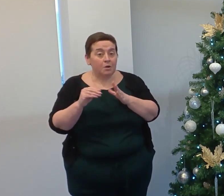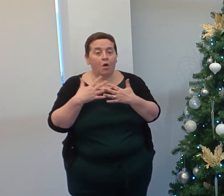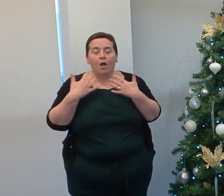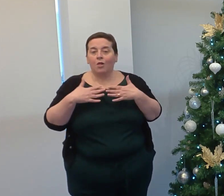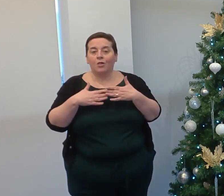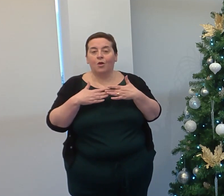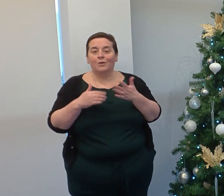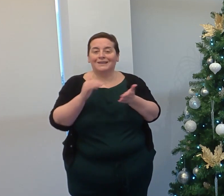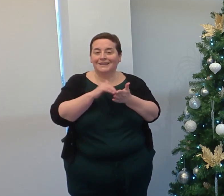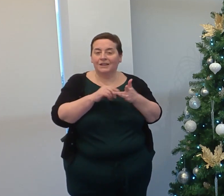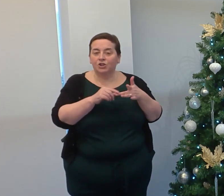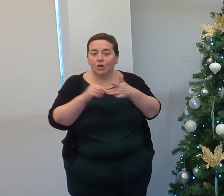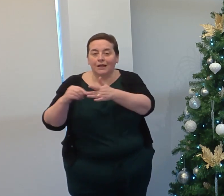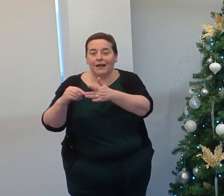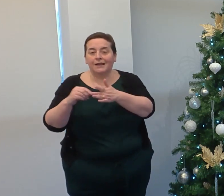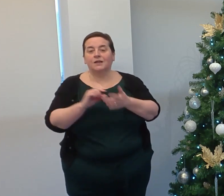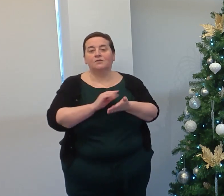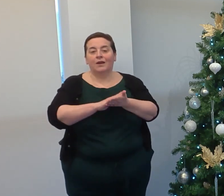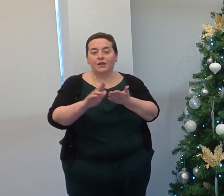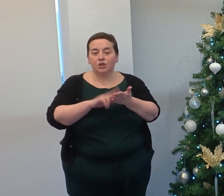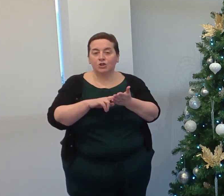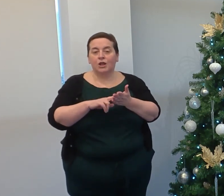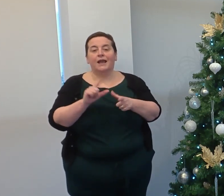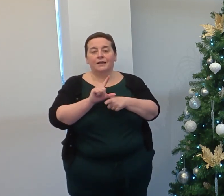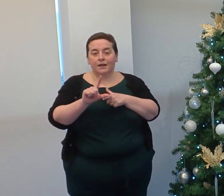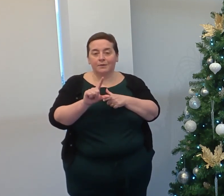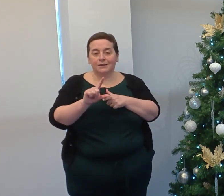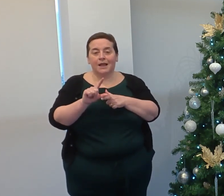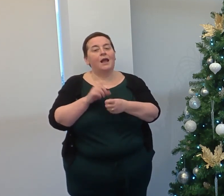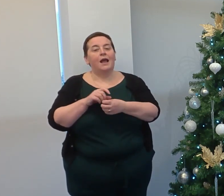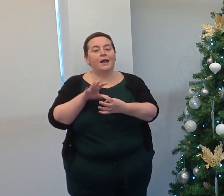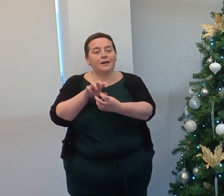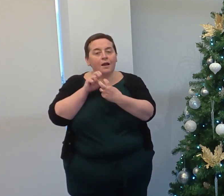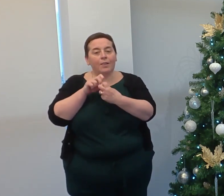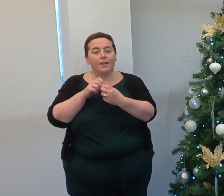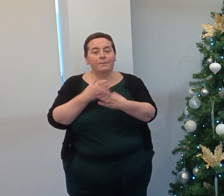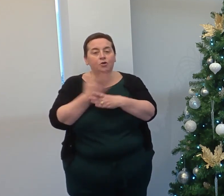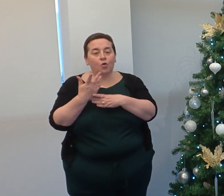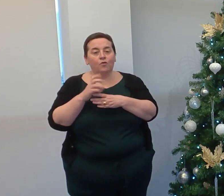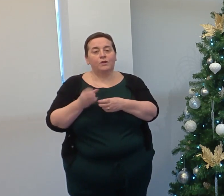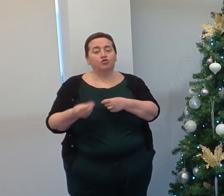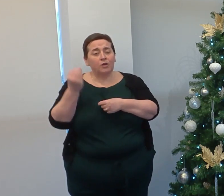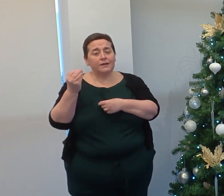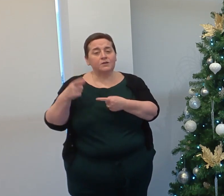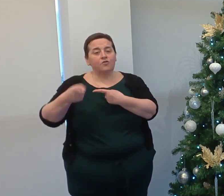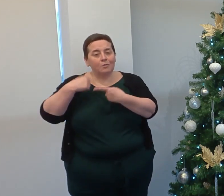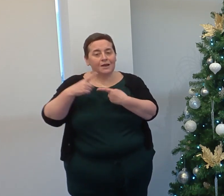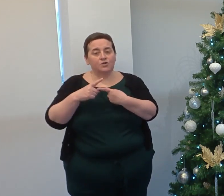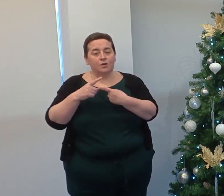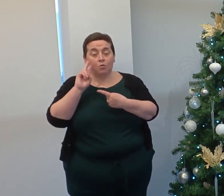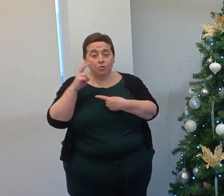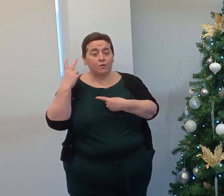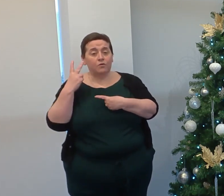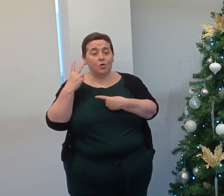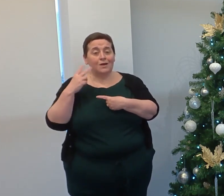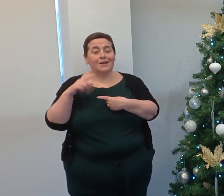allowing an additional guidance credit for HM programmes and claiming of COVID credits from last year. We are reviewing last year's deferred